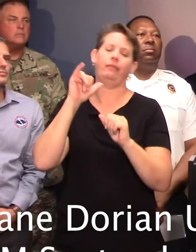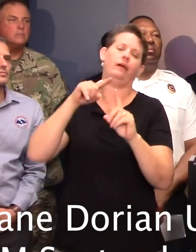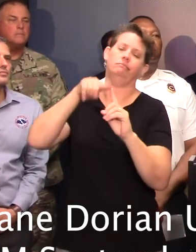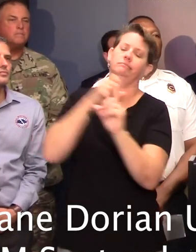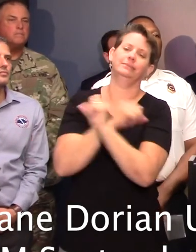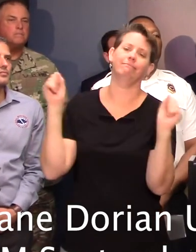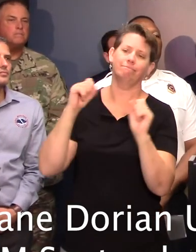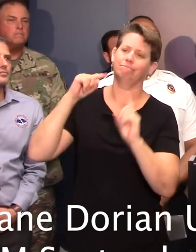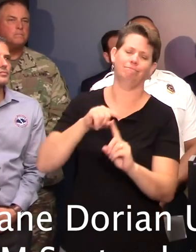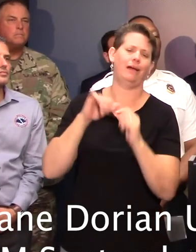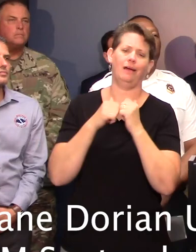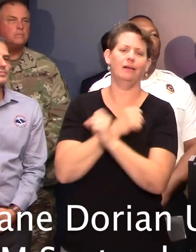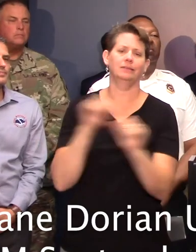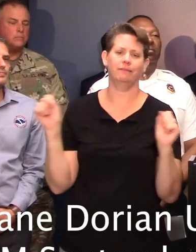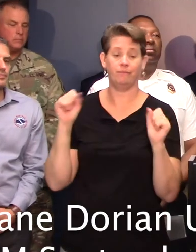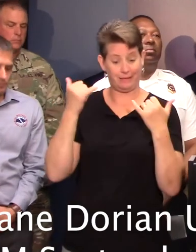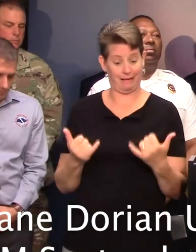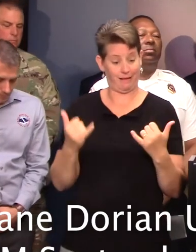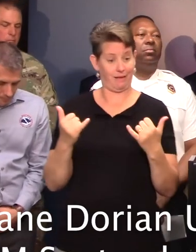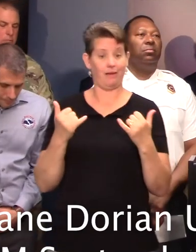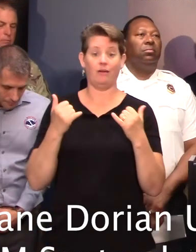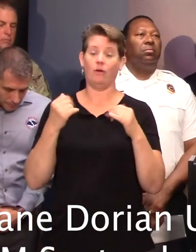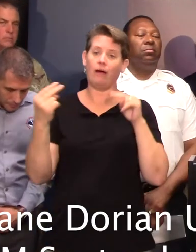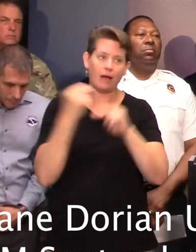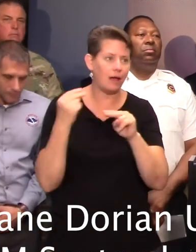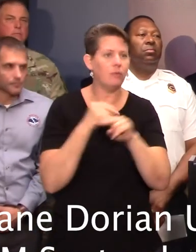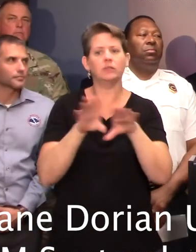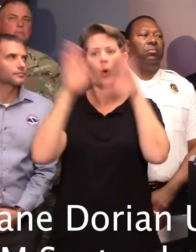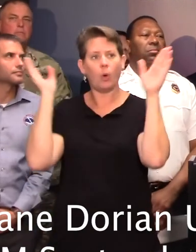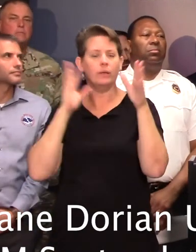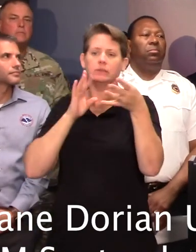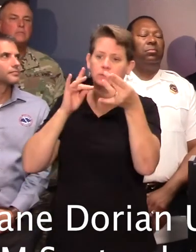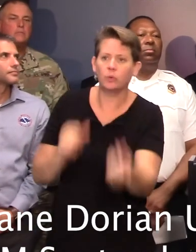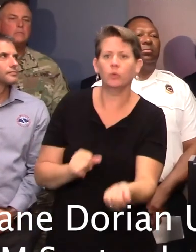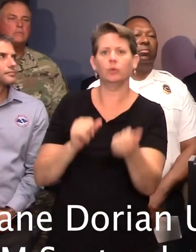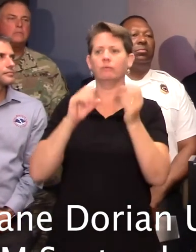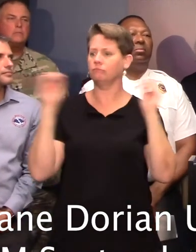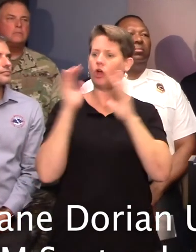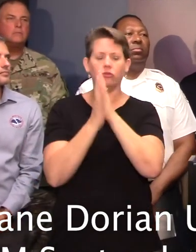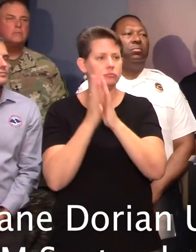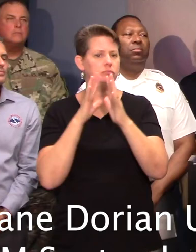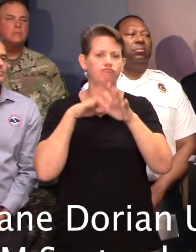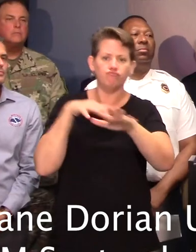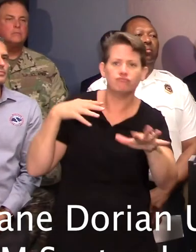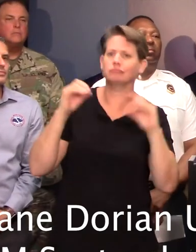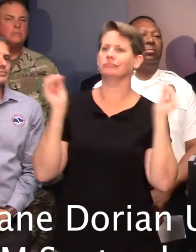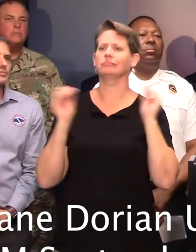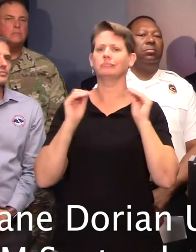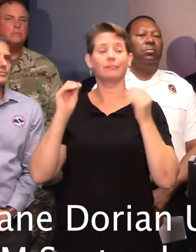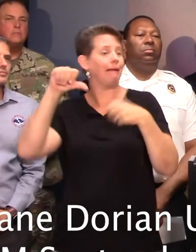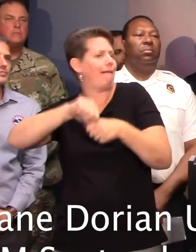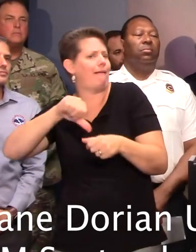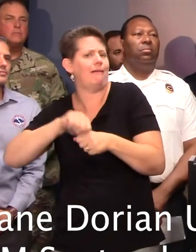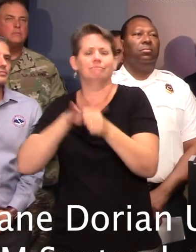safe. And right now, with the roads open, it's been described as working smoothly. There's no trouble at all in getting out. There's plenty of